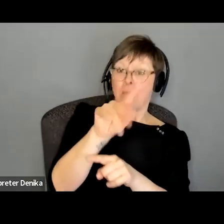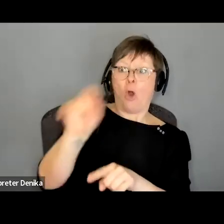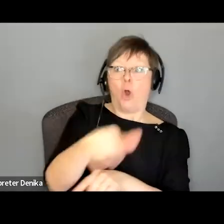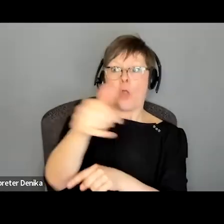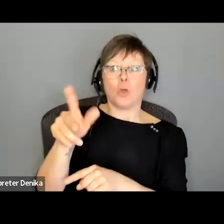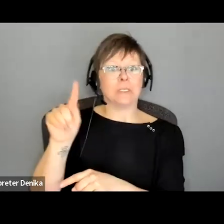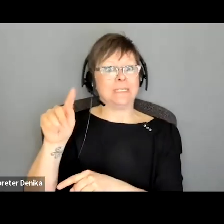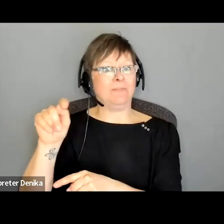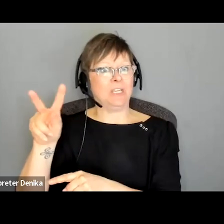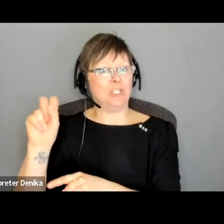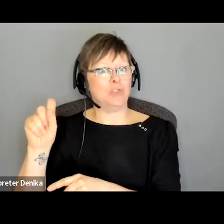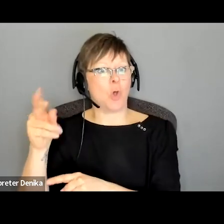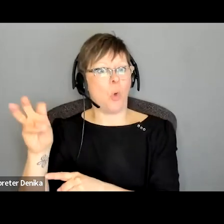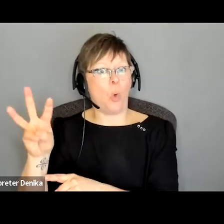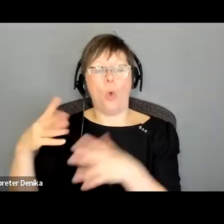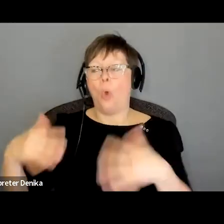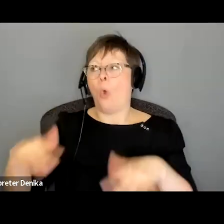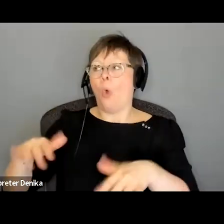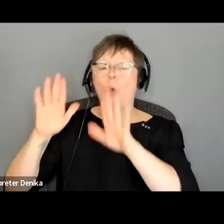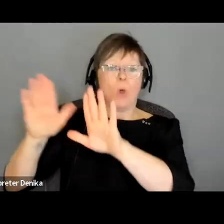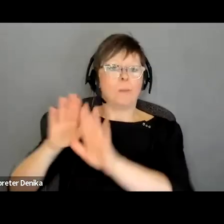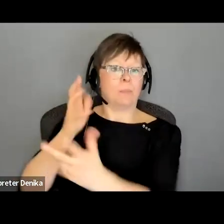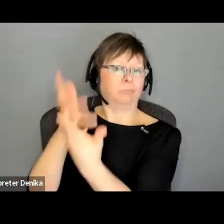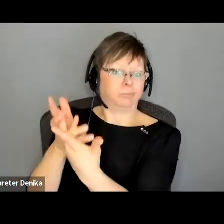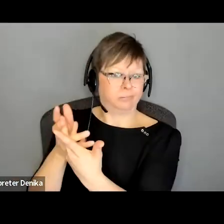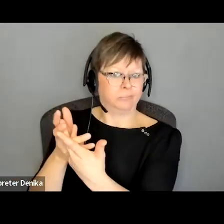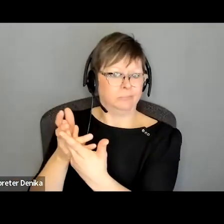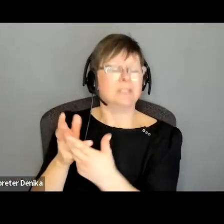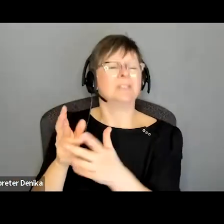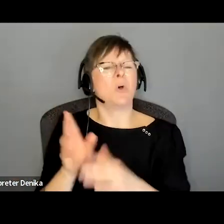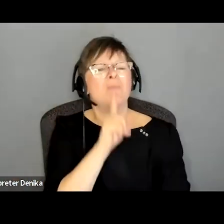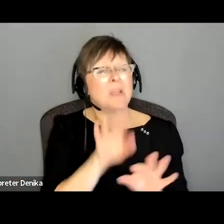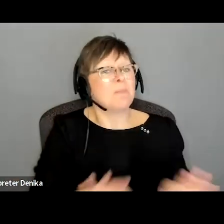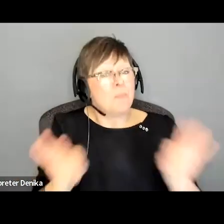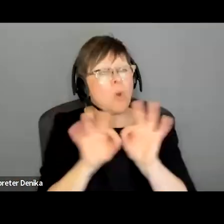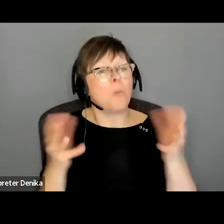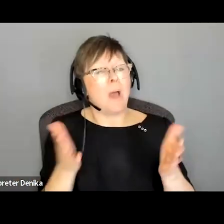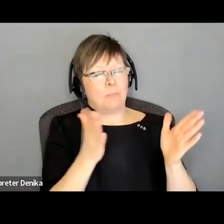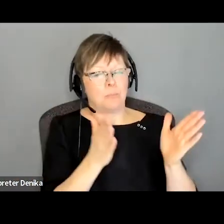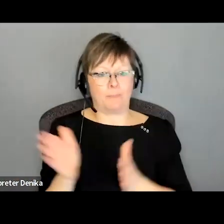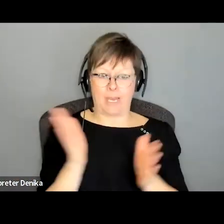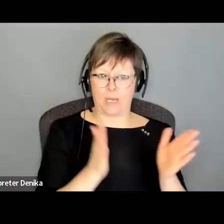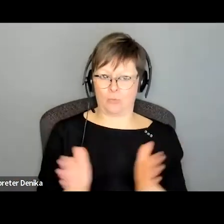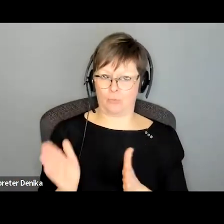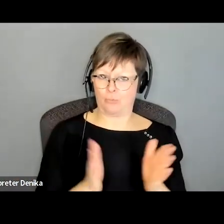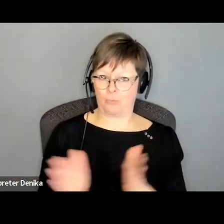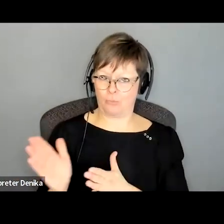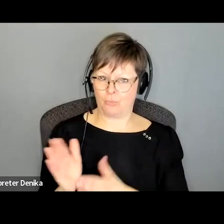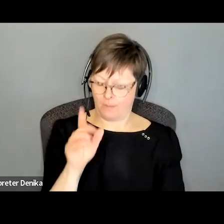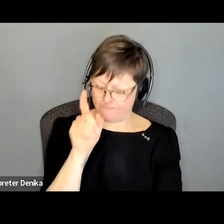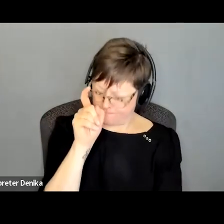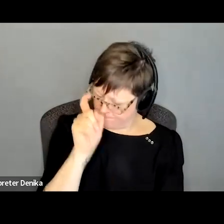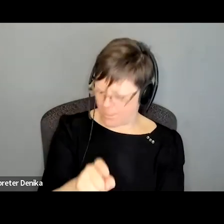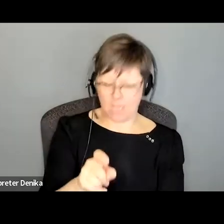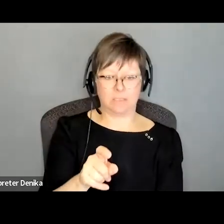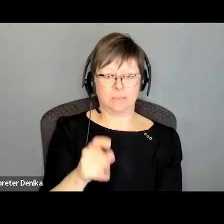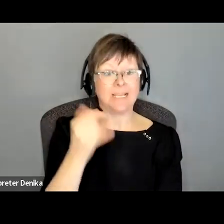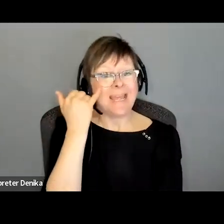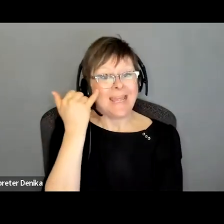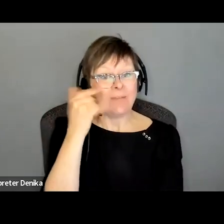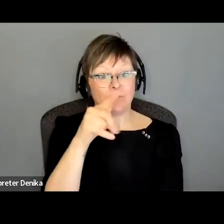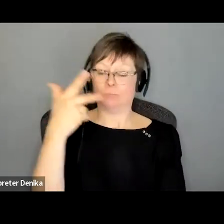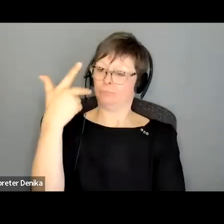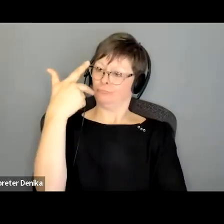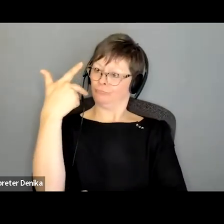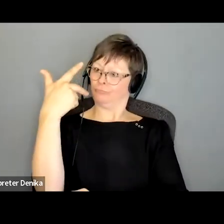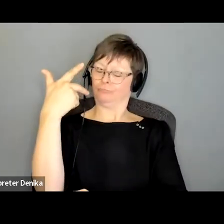of things happened uh being well prepared is one of the number one things and if you're talking about auditioning by tape in